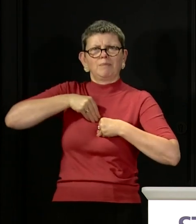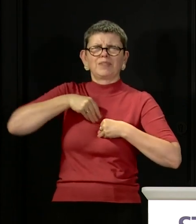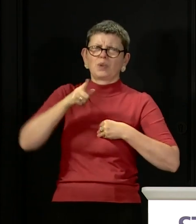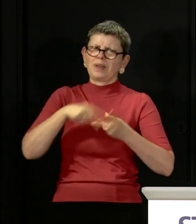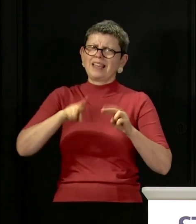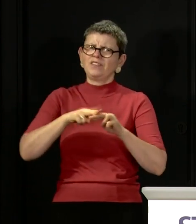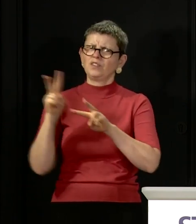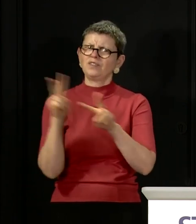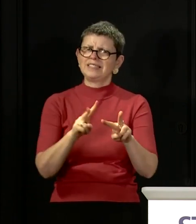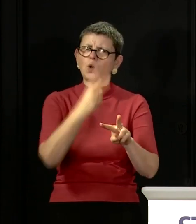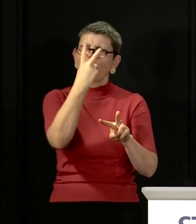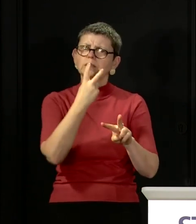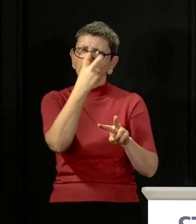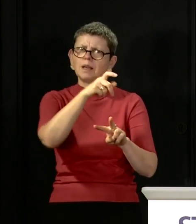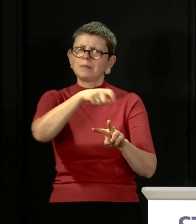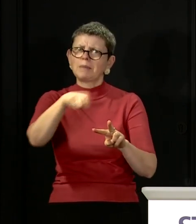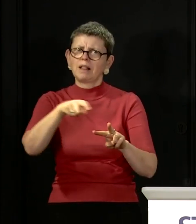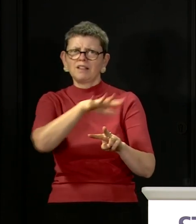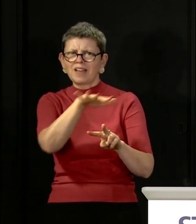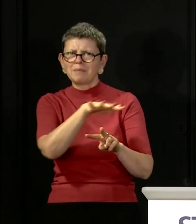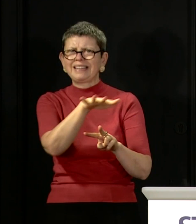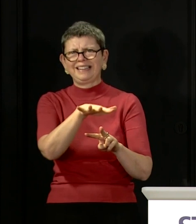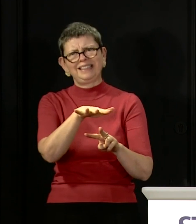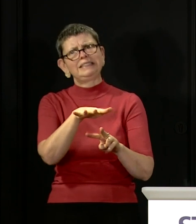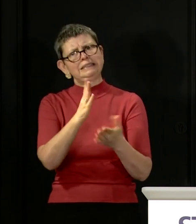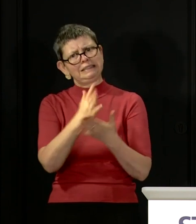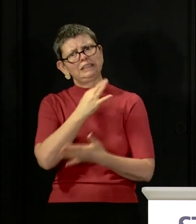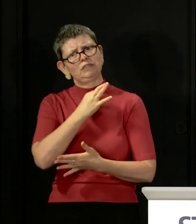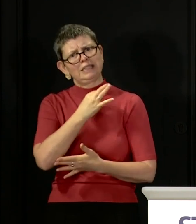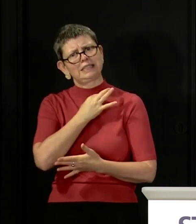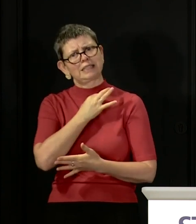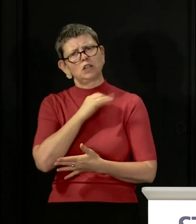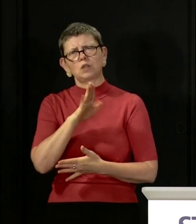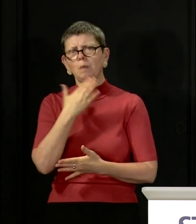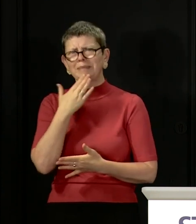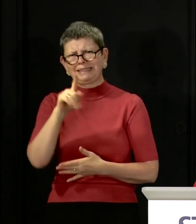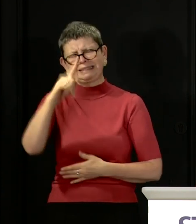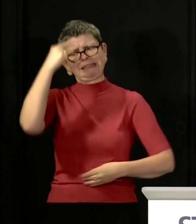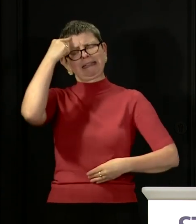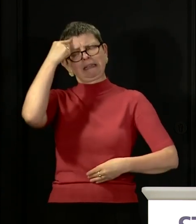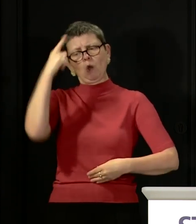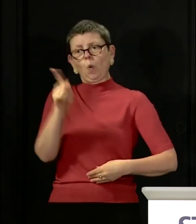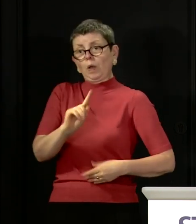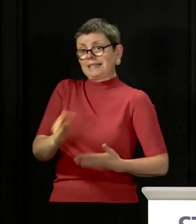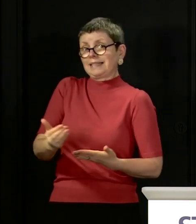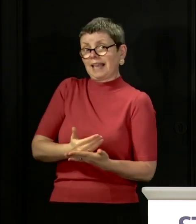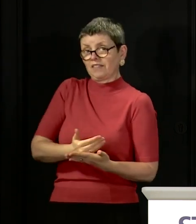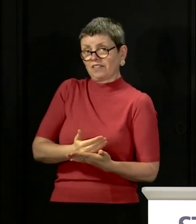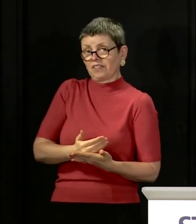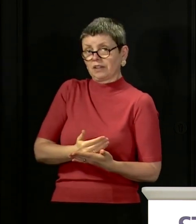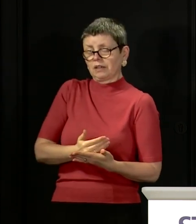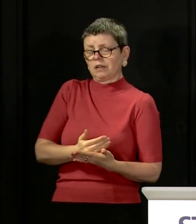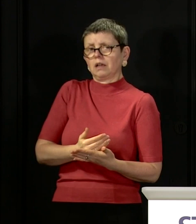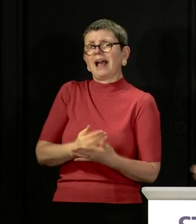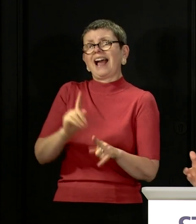relatives that is a risk we don't want you to take. So please use your judgment and continue to have uppermost in your mind the